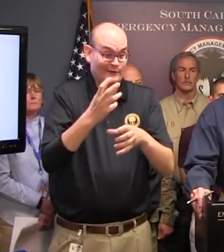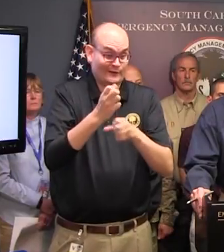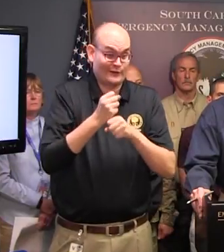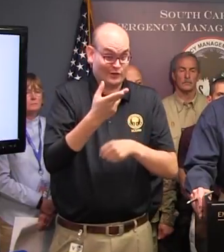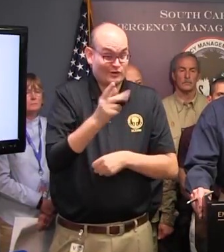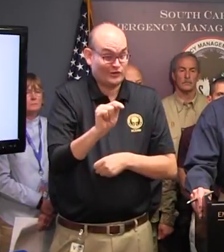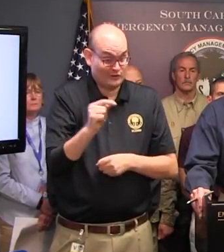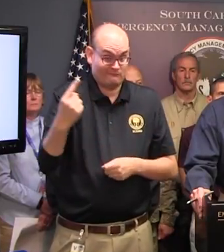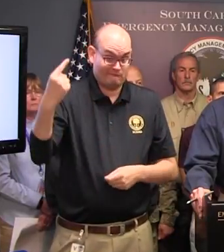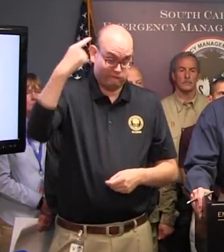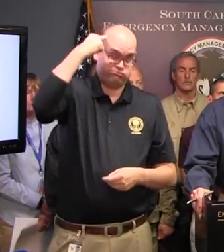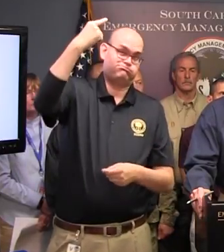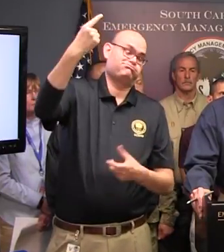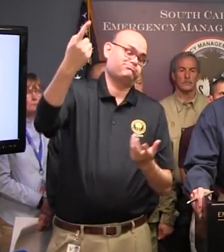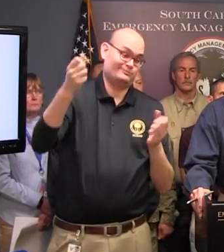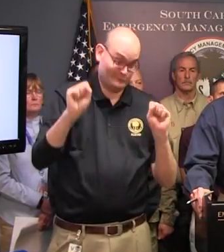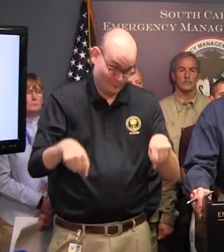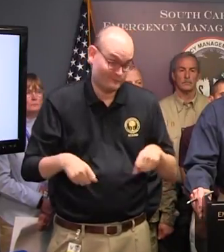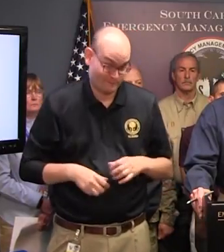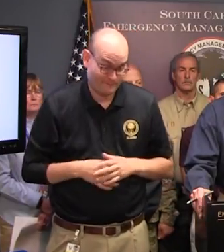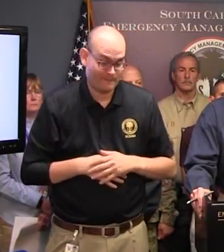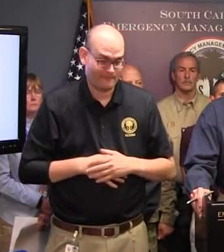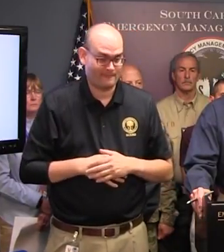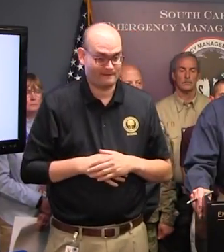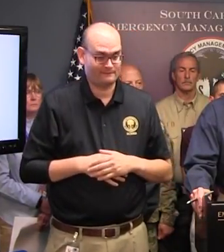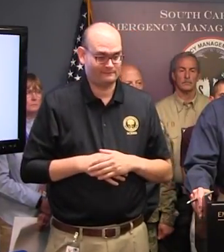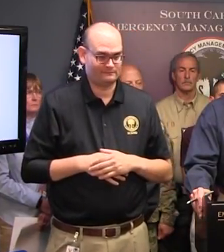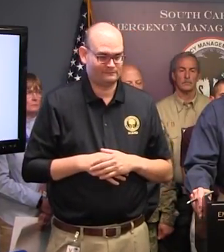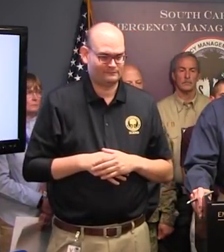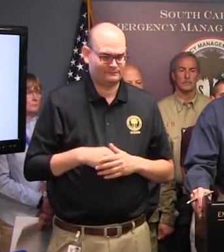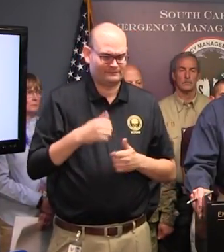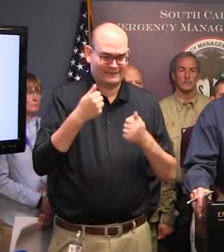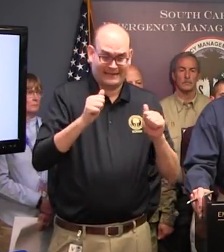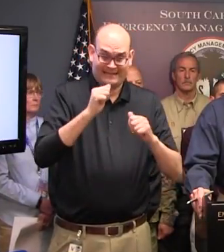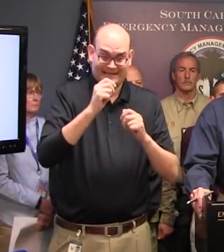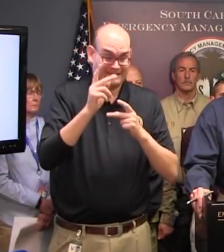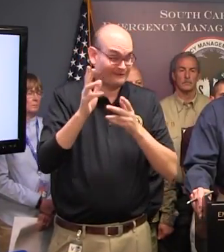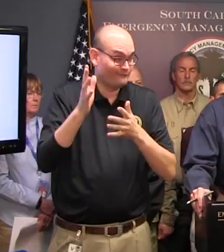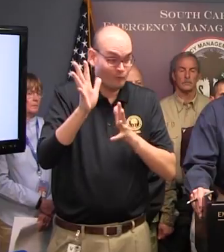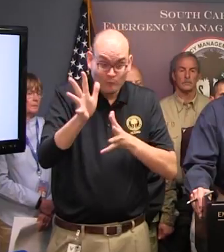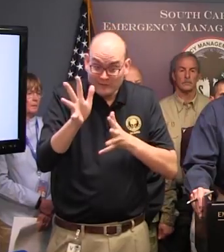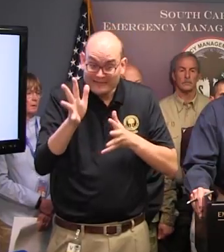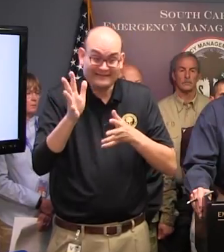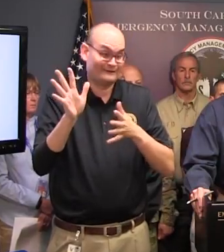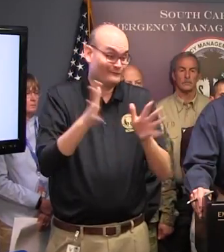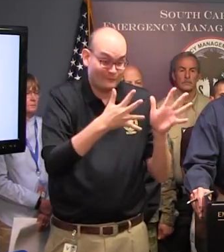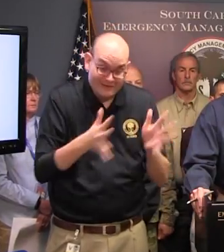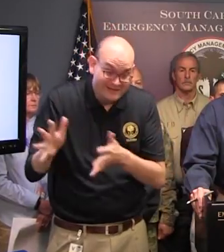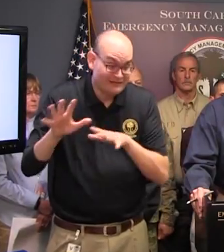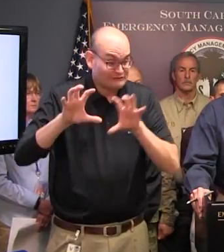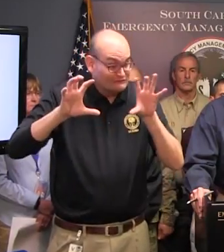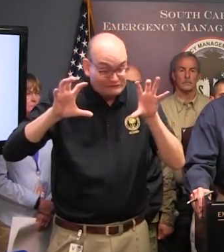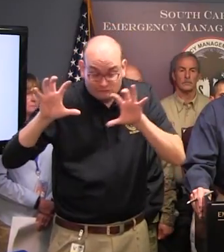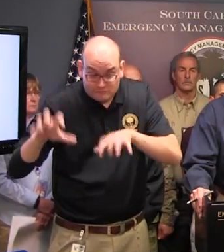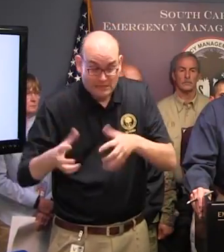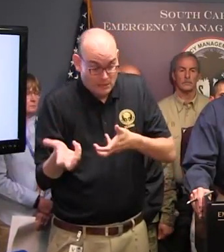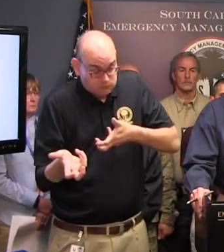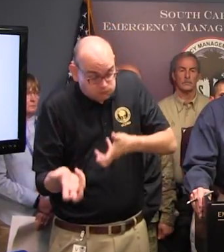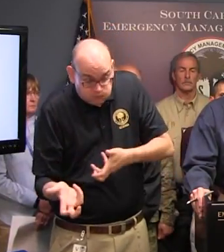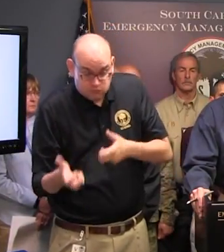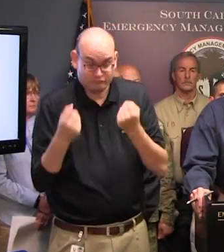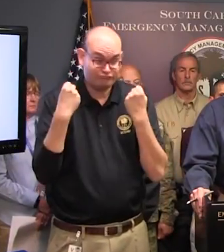dangerous situation. Anytime you have high winds, anytime you have a lot of rain, you have people on the roads, you have